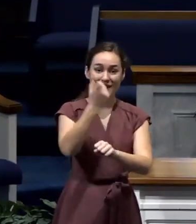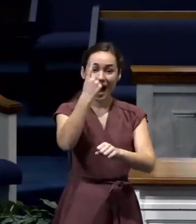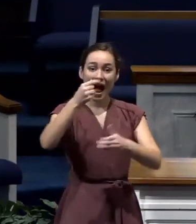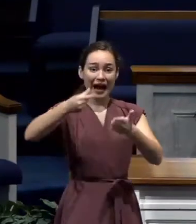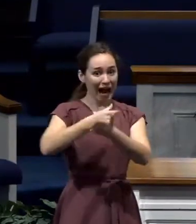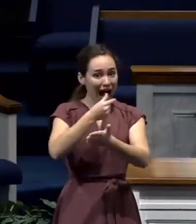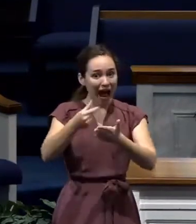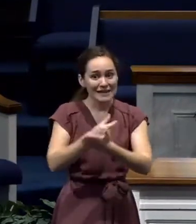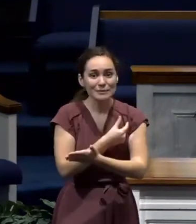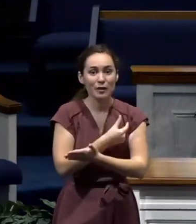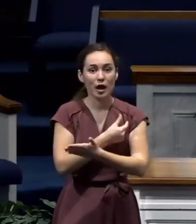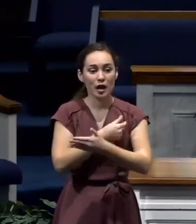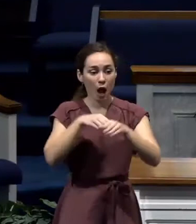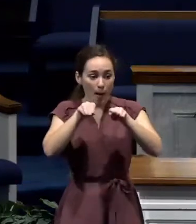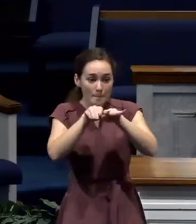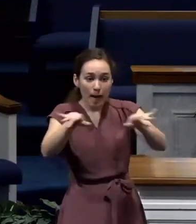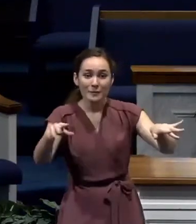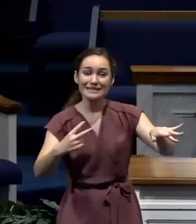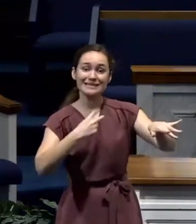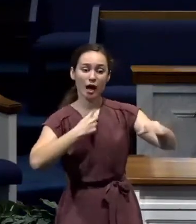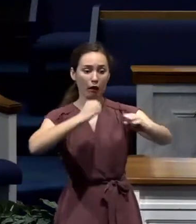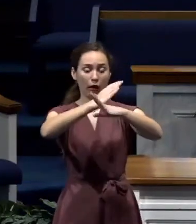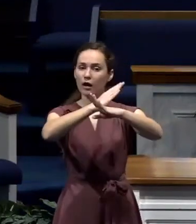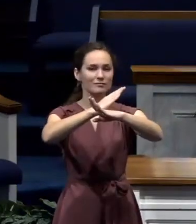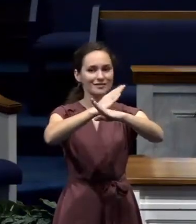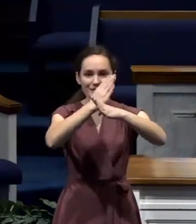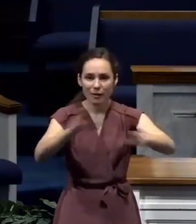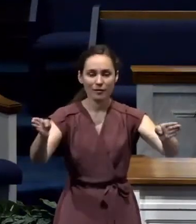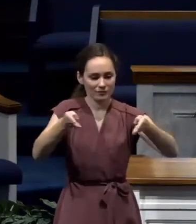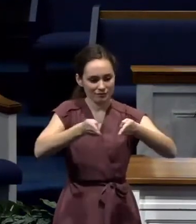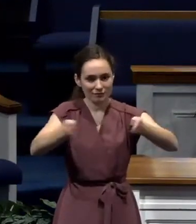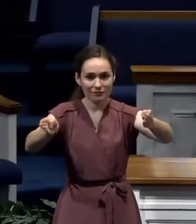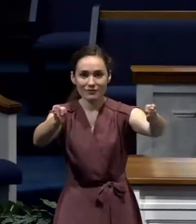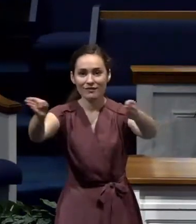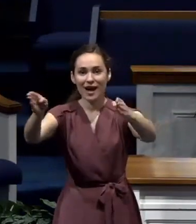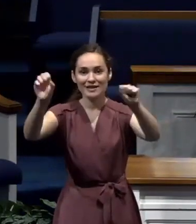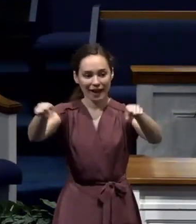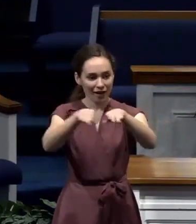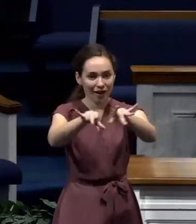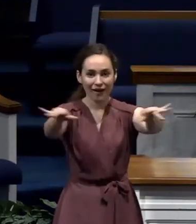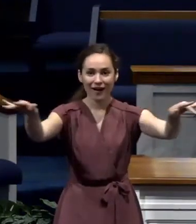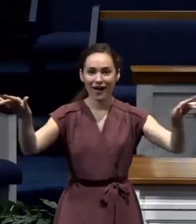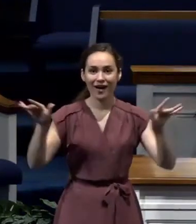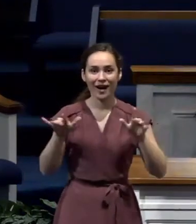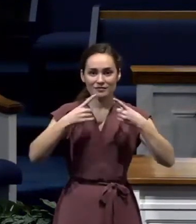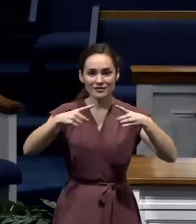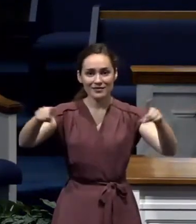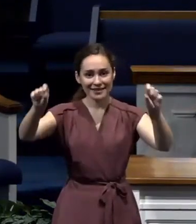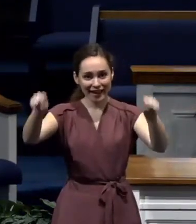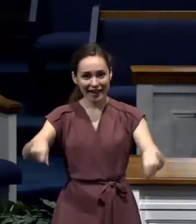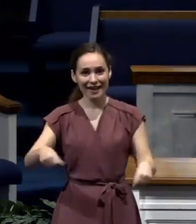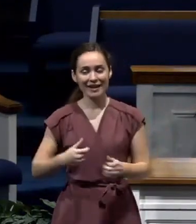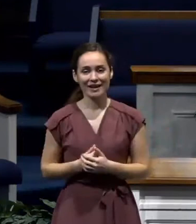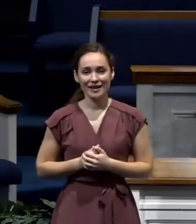huge advance. It is going out in a way that we've never seen before.